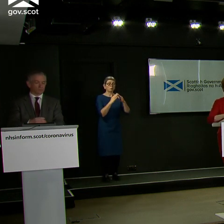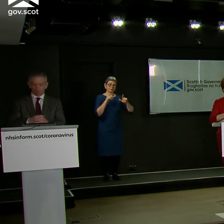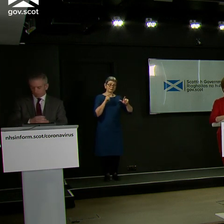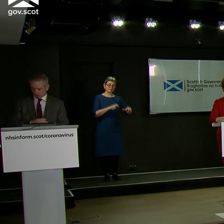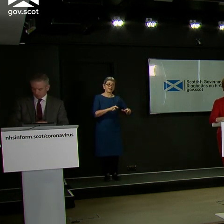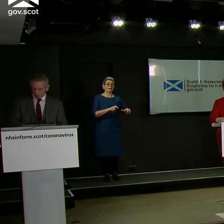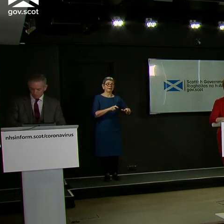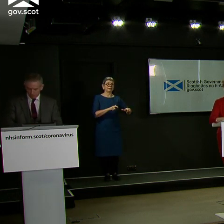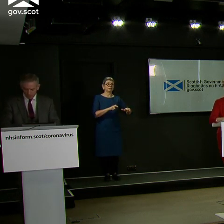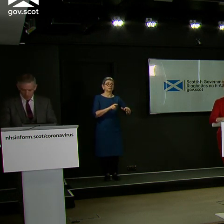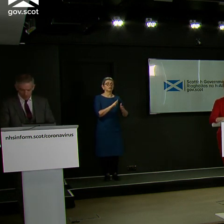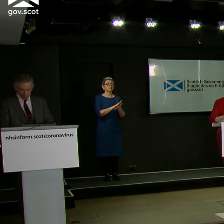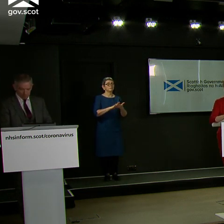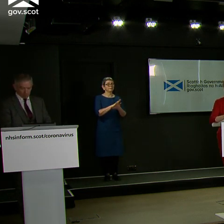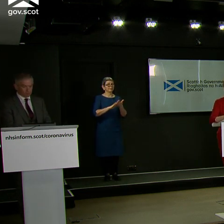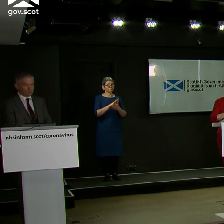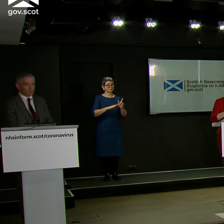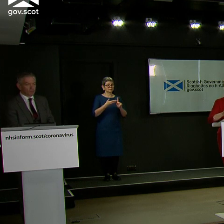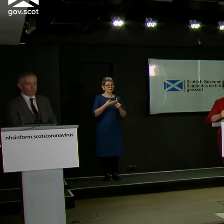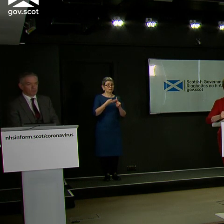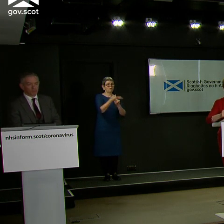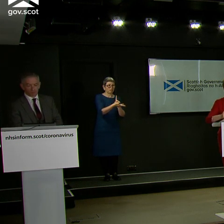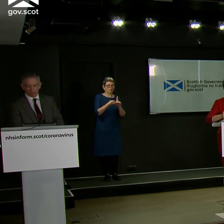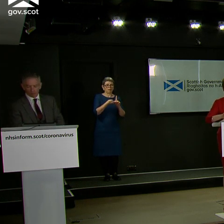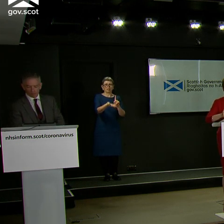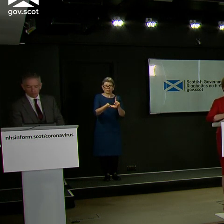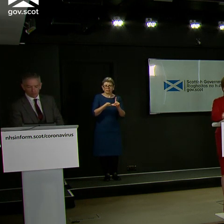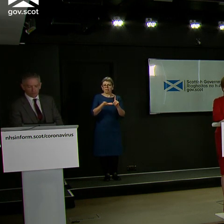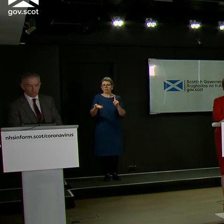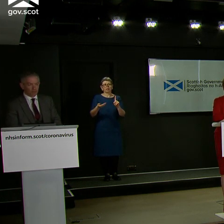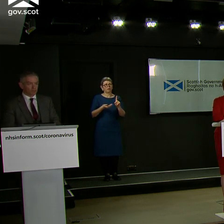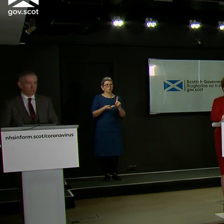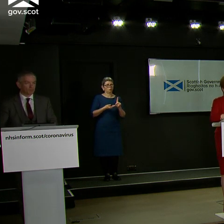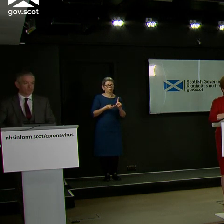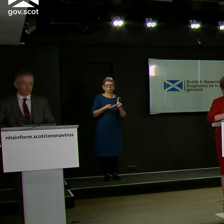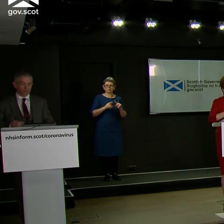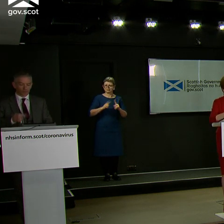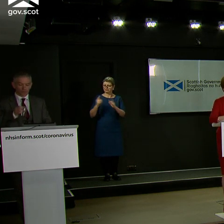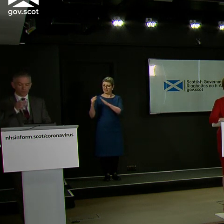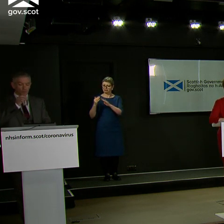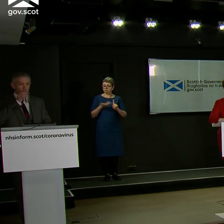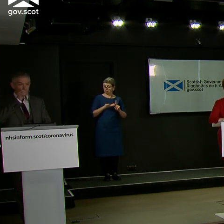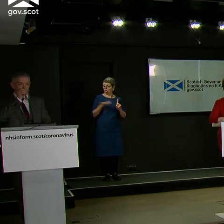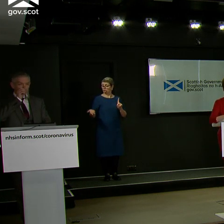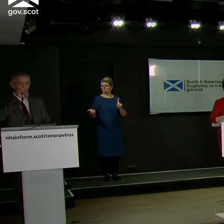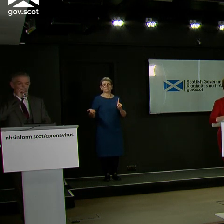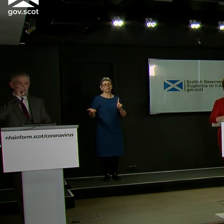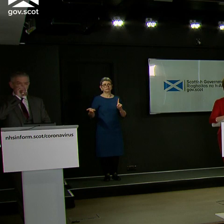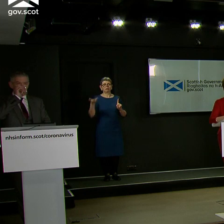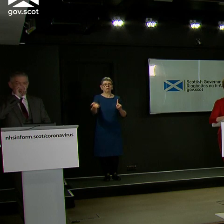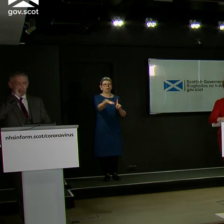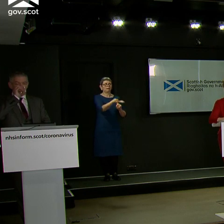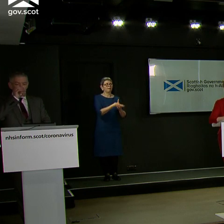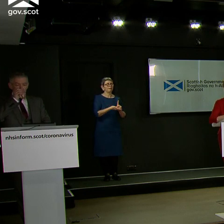breaking the chains of transmission of the virus. So it's not able to hop from one household to another in the way it would do if we were all going about our